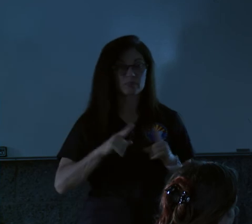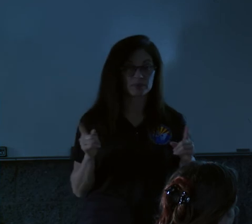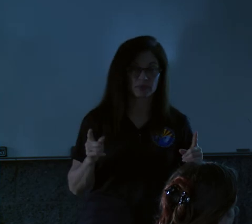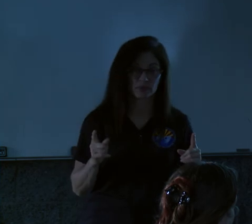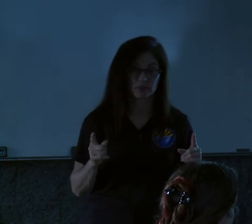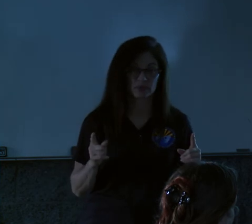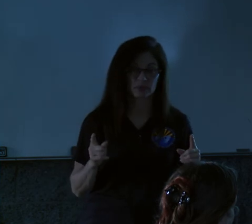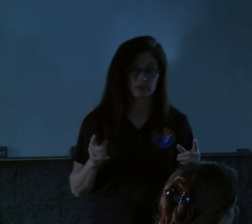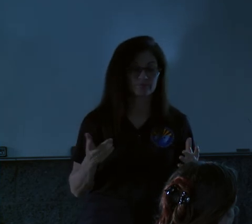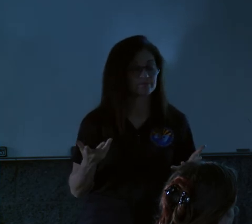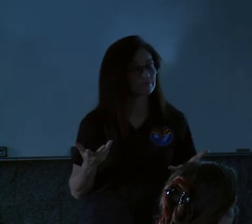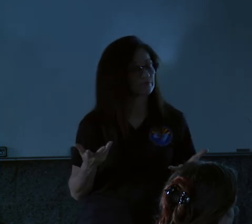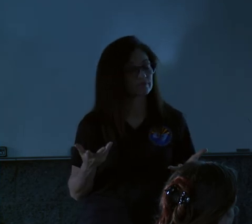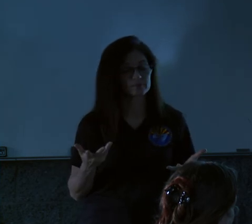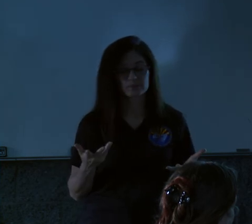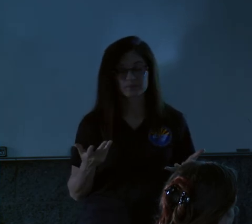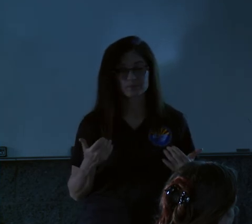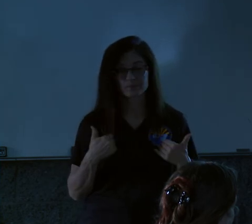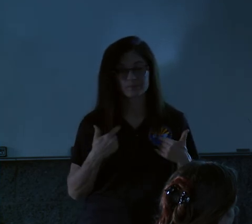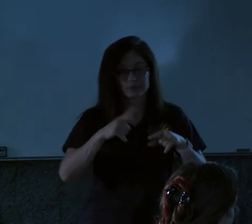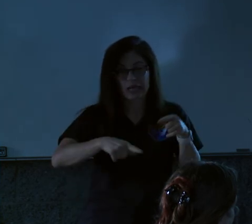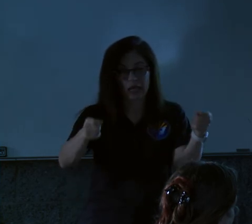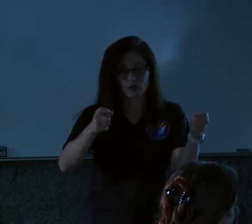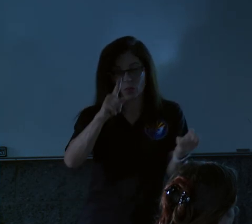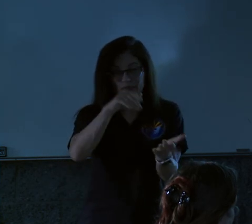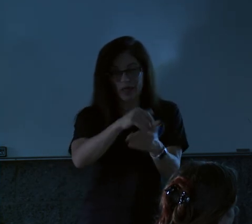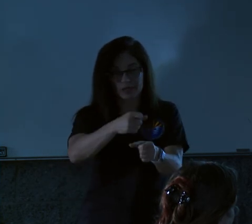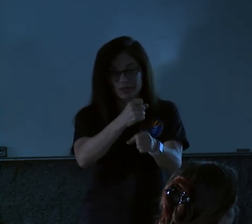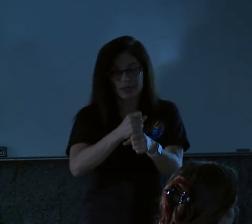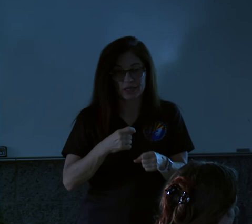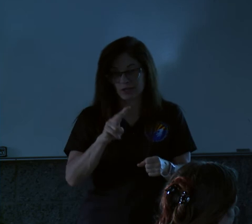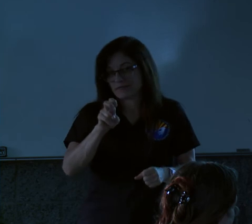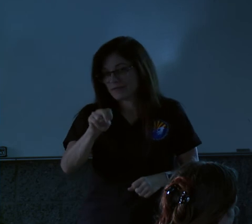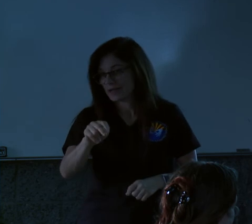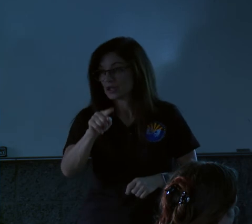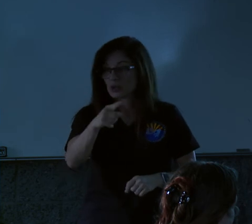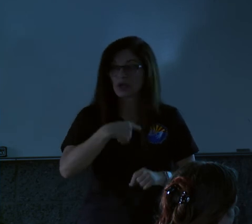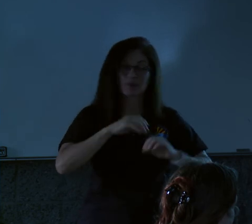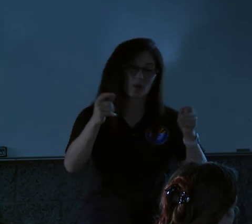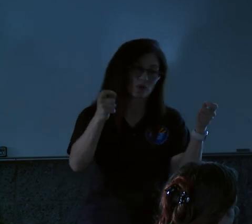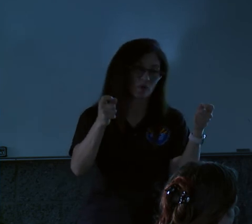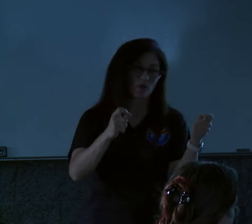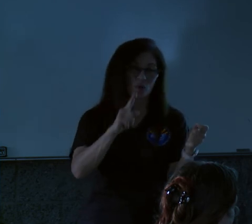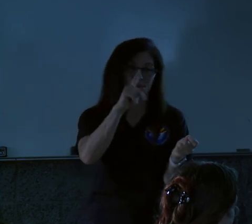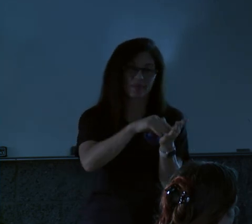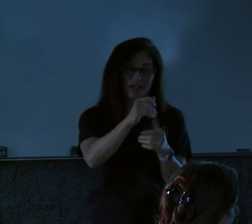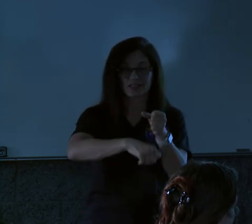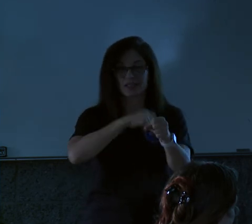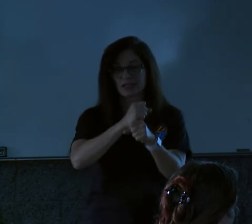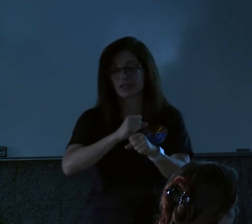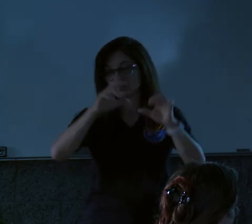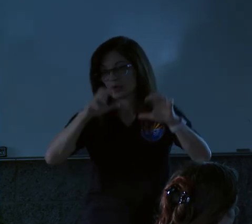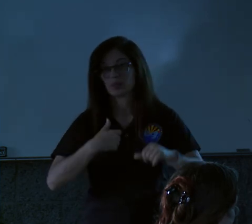but I have no control over a thousand year event. You have no control over a thousand year rain event. We can't